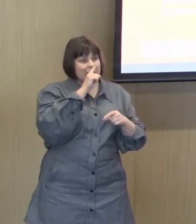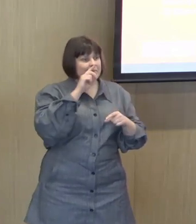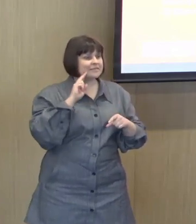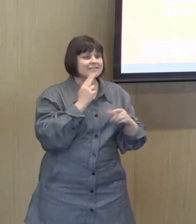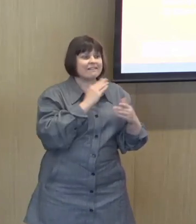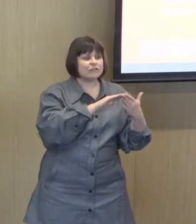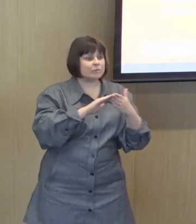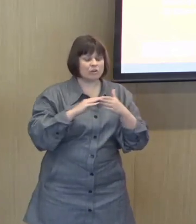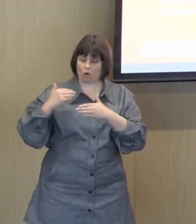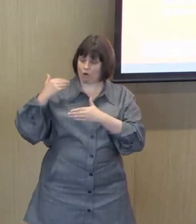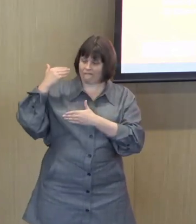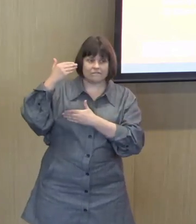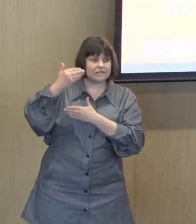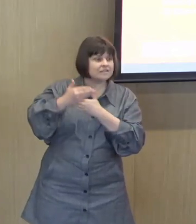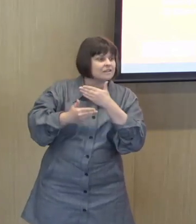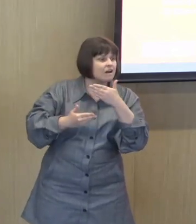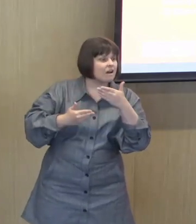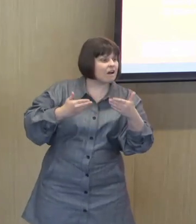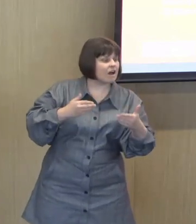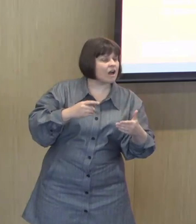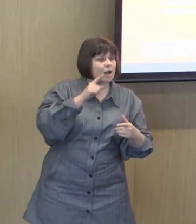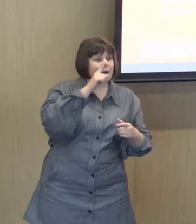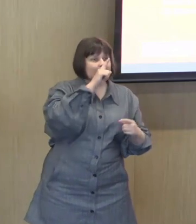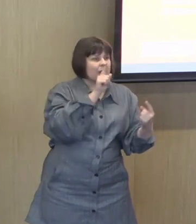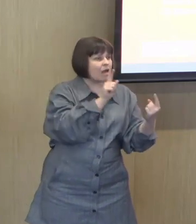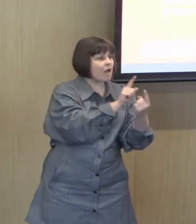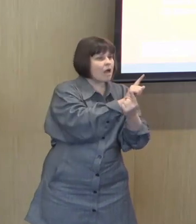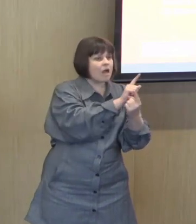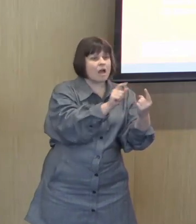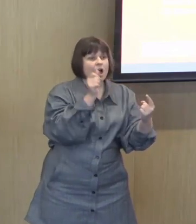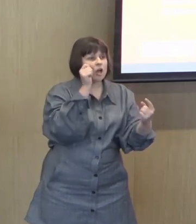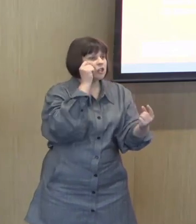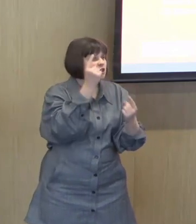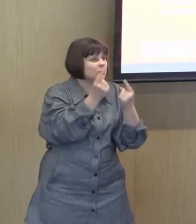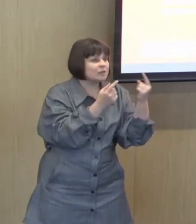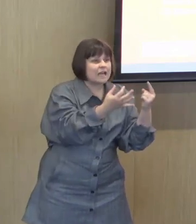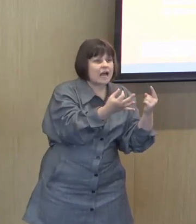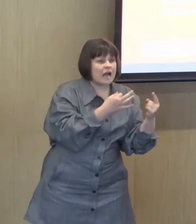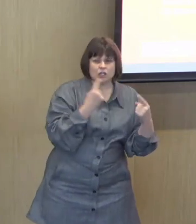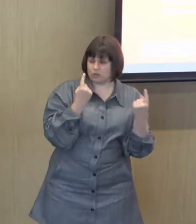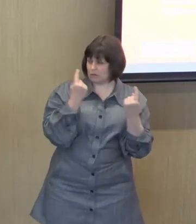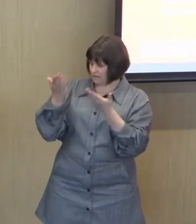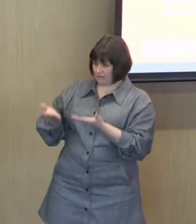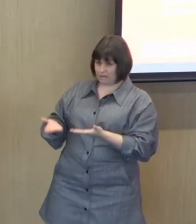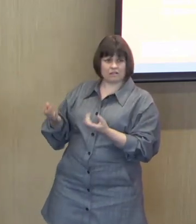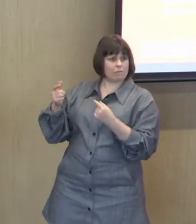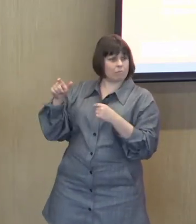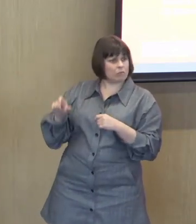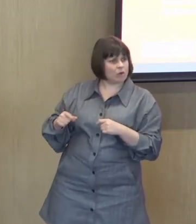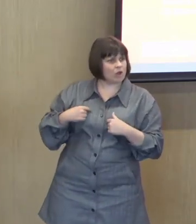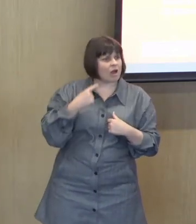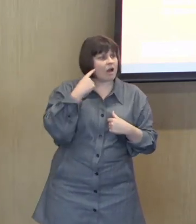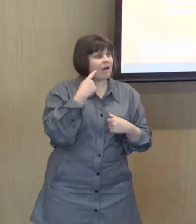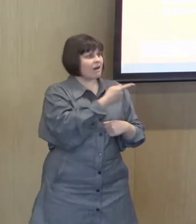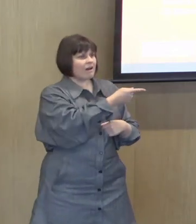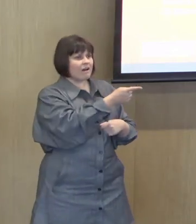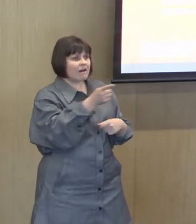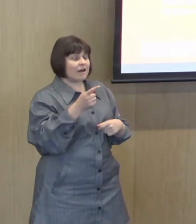people who knew people, who asked people, who'd known me for decades, if I was any good. And I think thankfully those people said, yes,